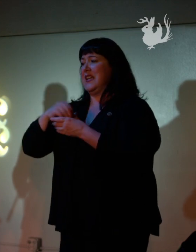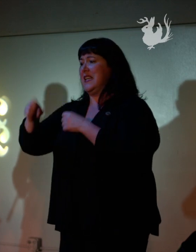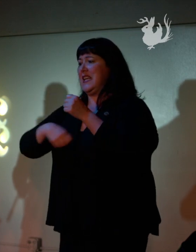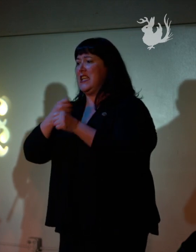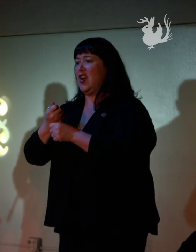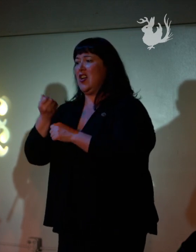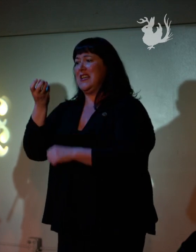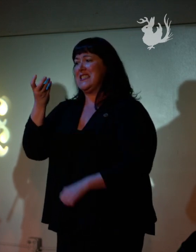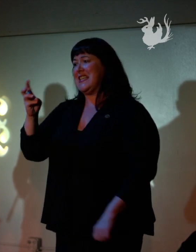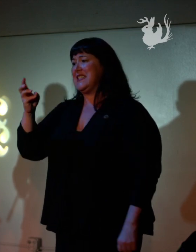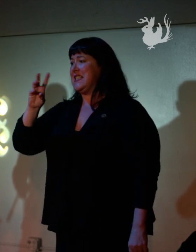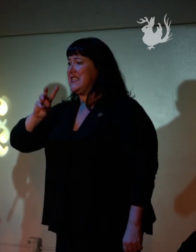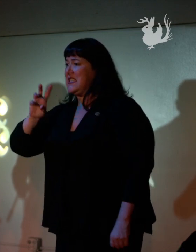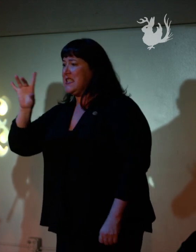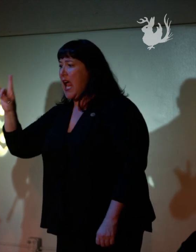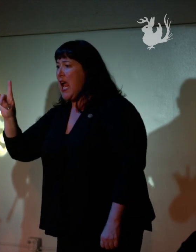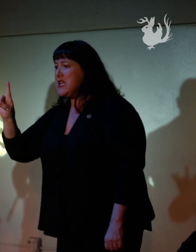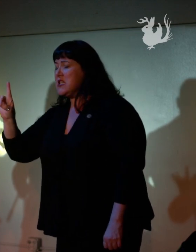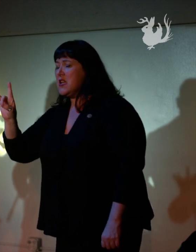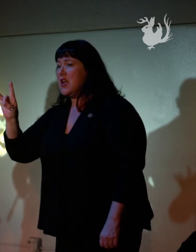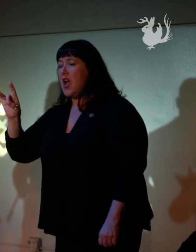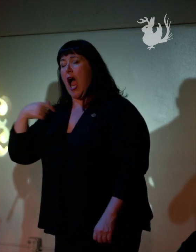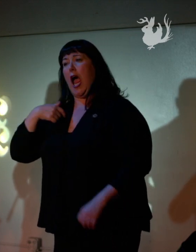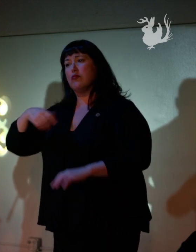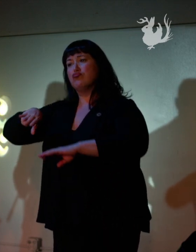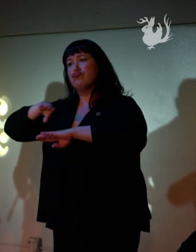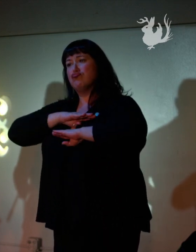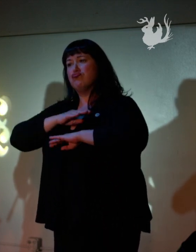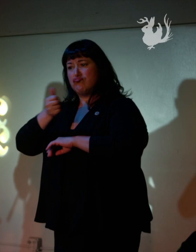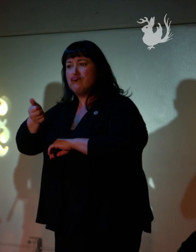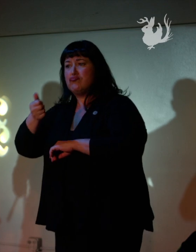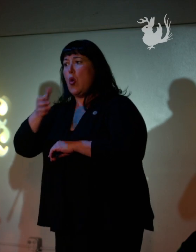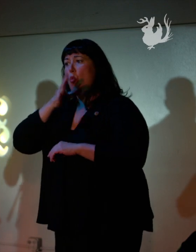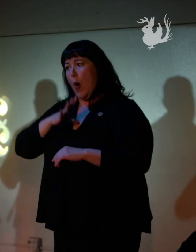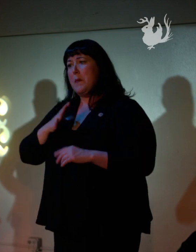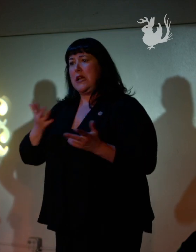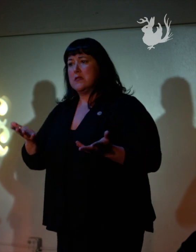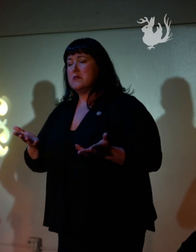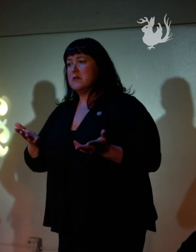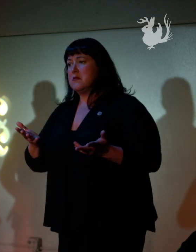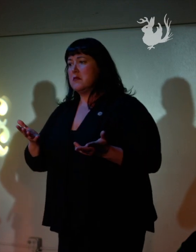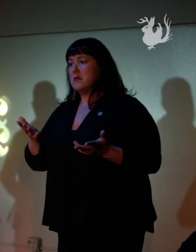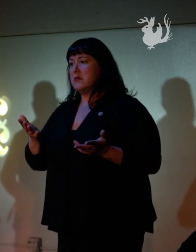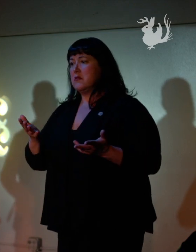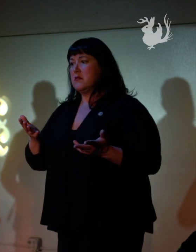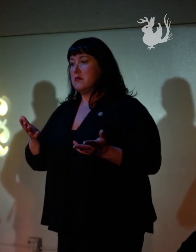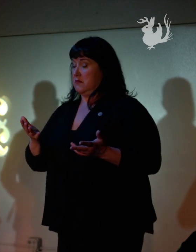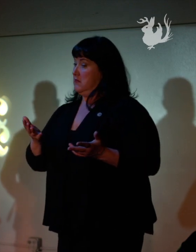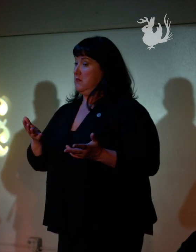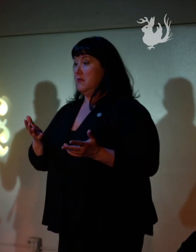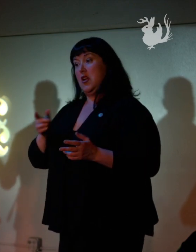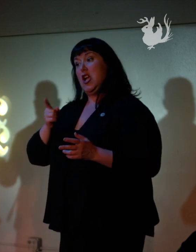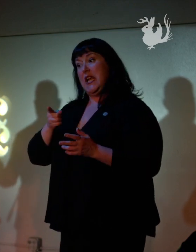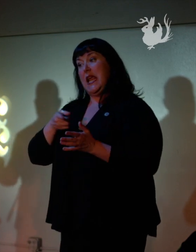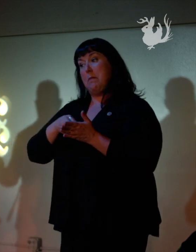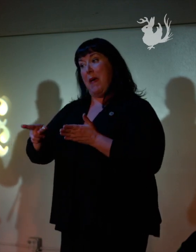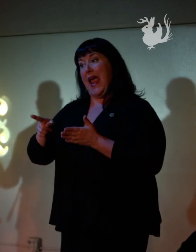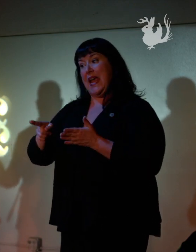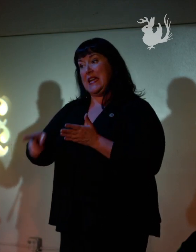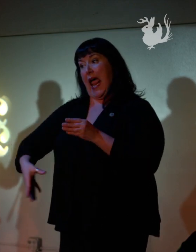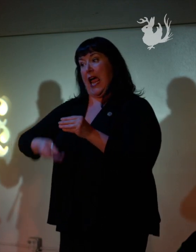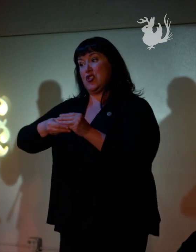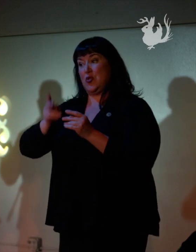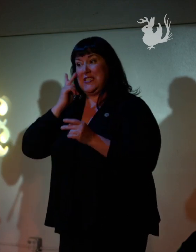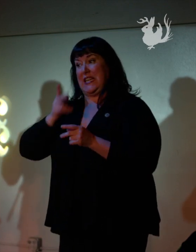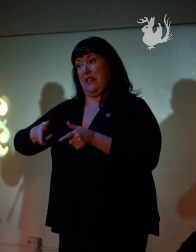1668. And I was satisfied that she was a woman. We can all agree that he paid extra to see her vagina. Like, that's what